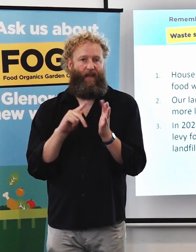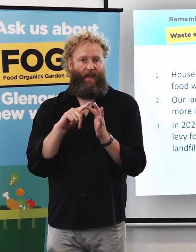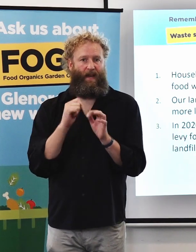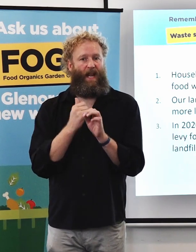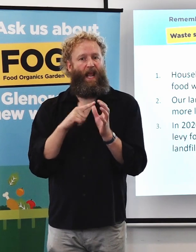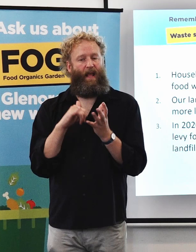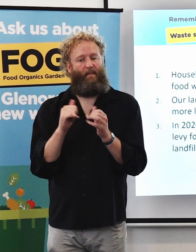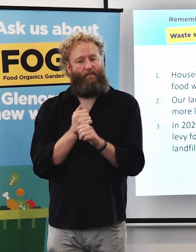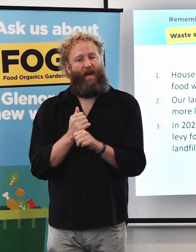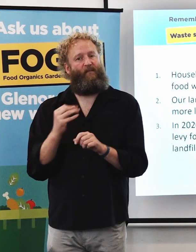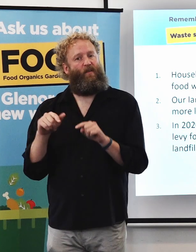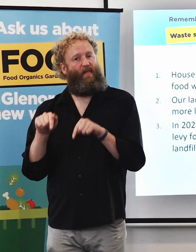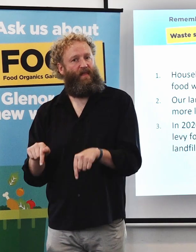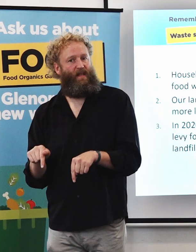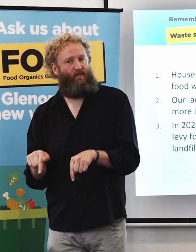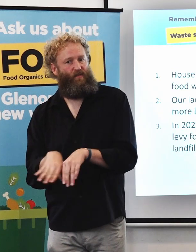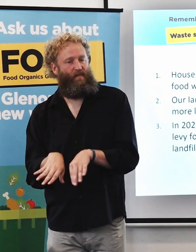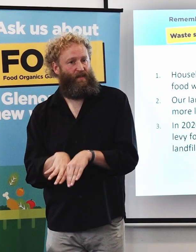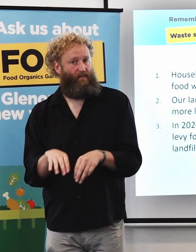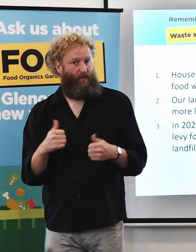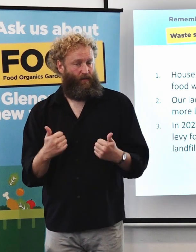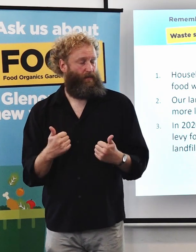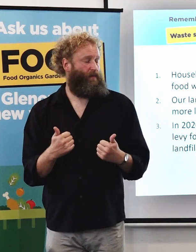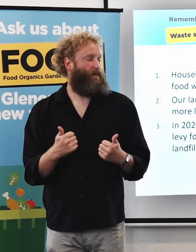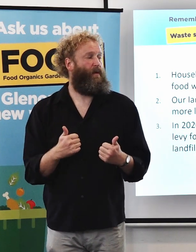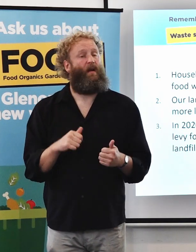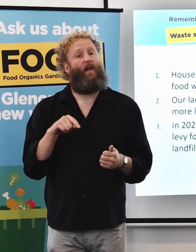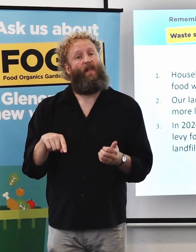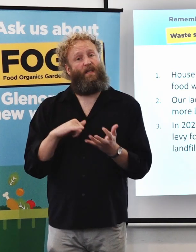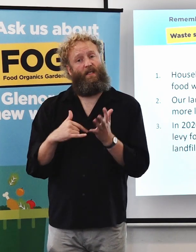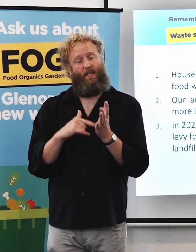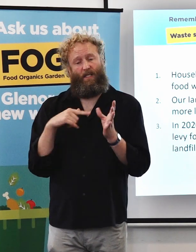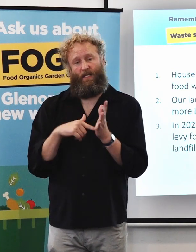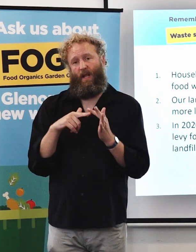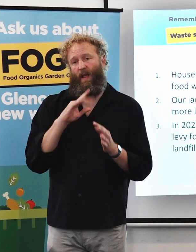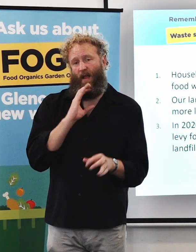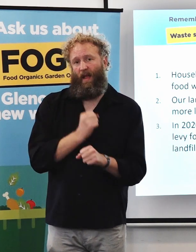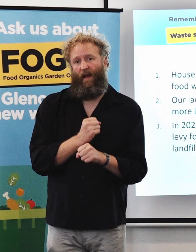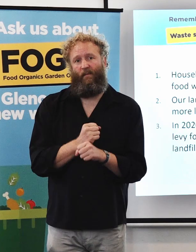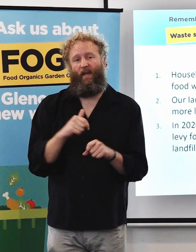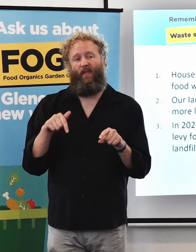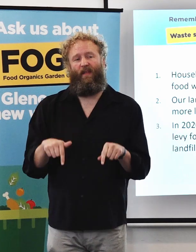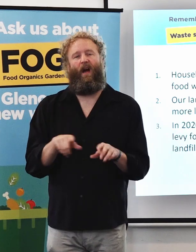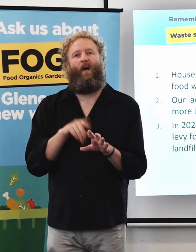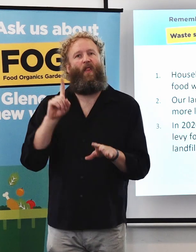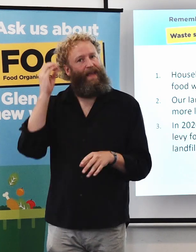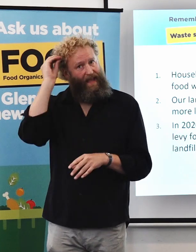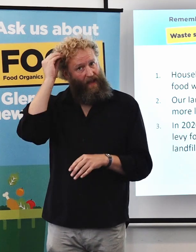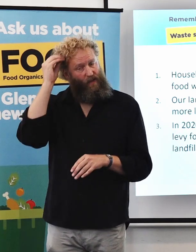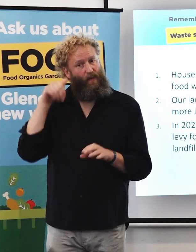So the state government also this year will be adopting a, sorry, Council will be adopting a waste waste levy that state